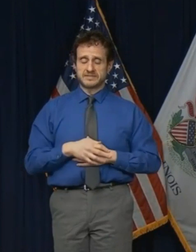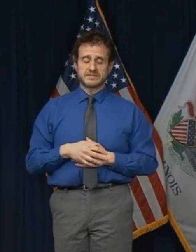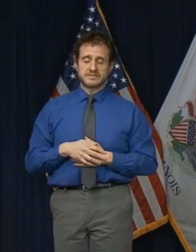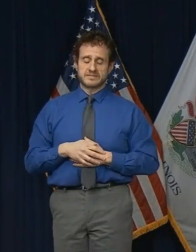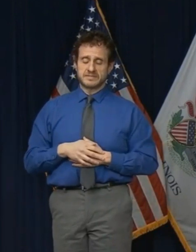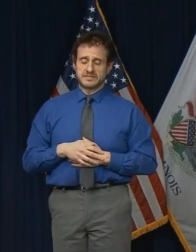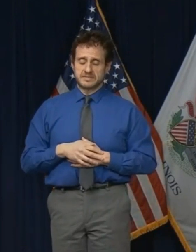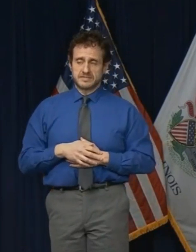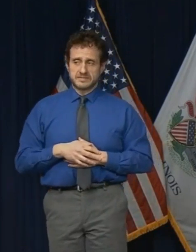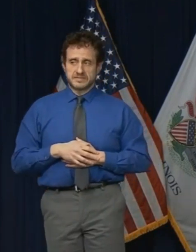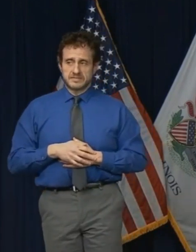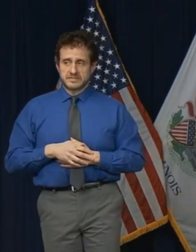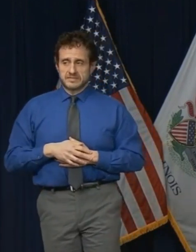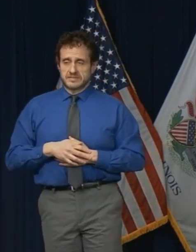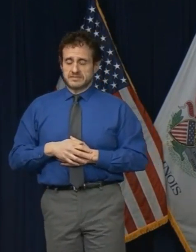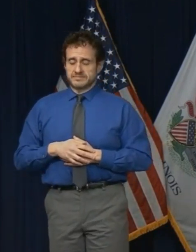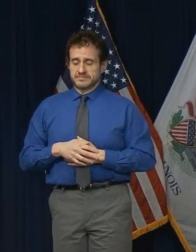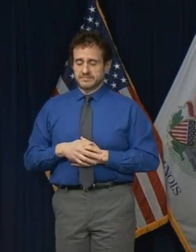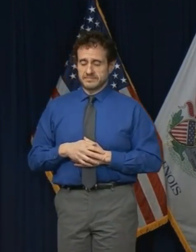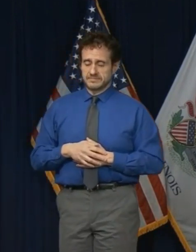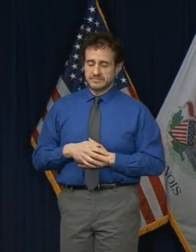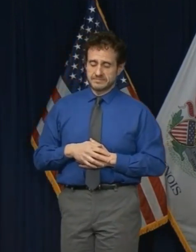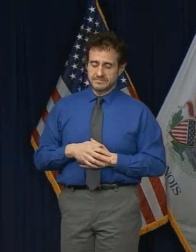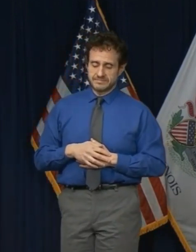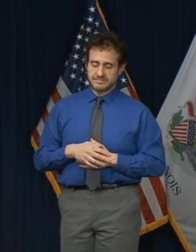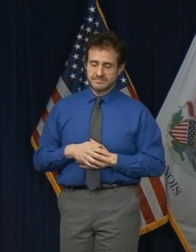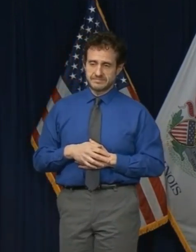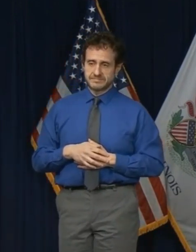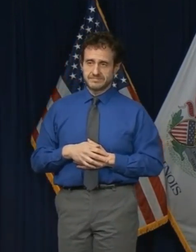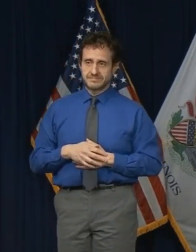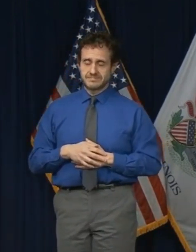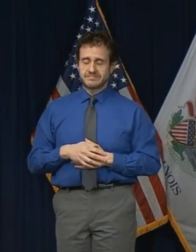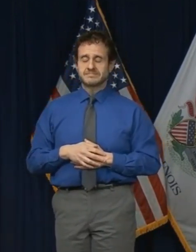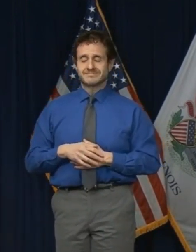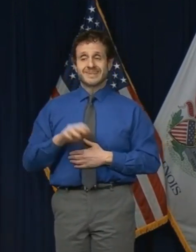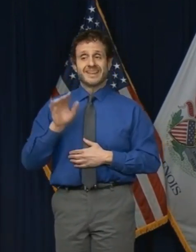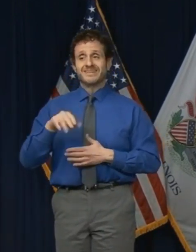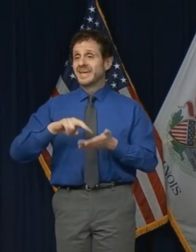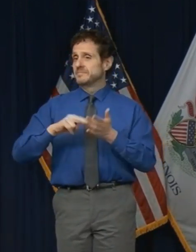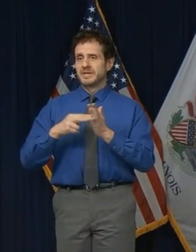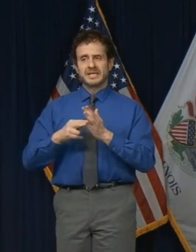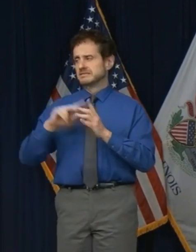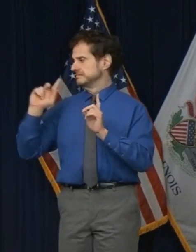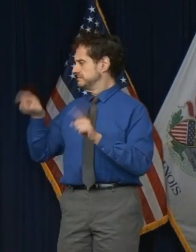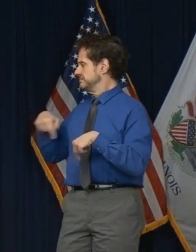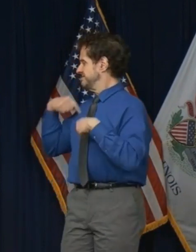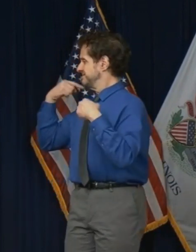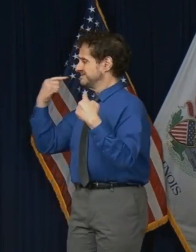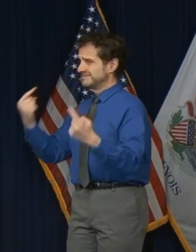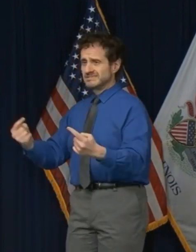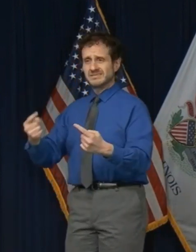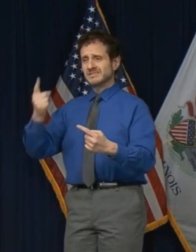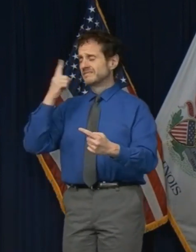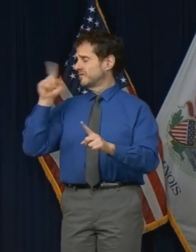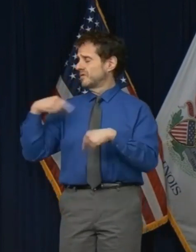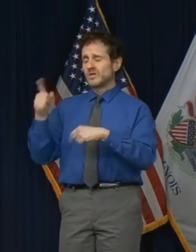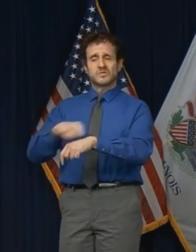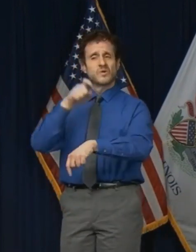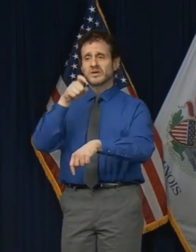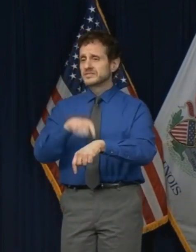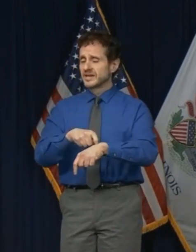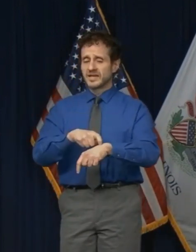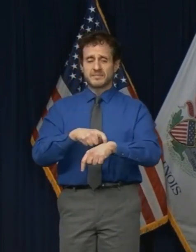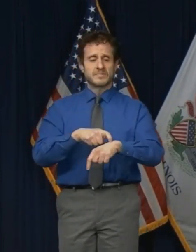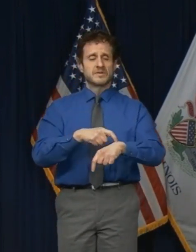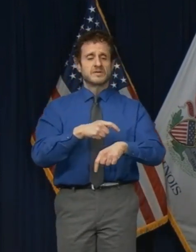what often is left unsaid, that's a product of generations of systemic disinvestment in communities of